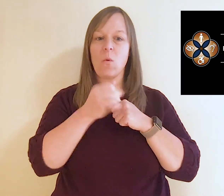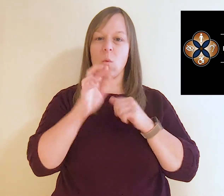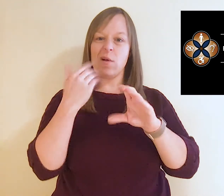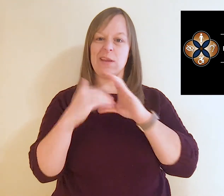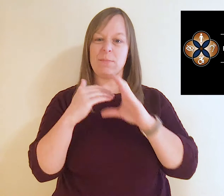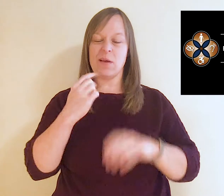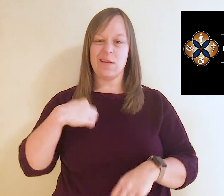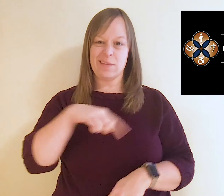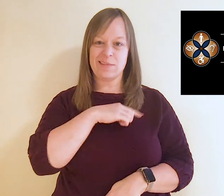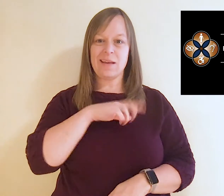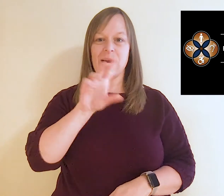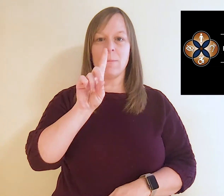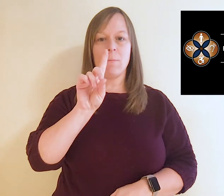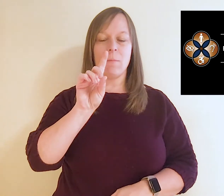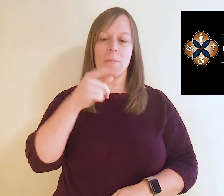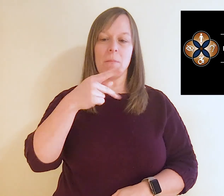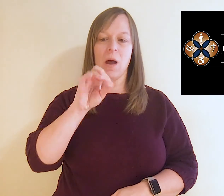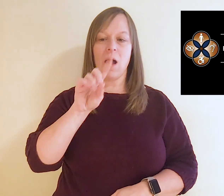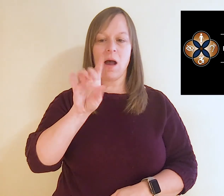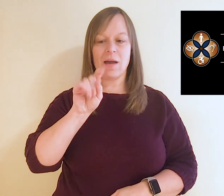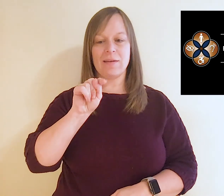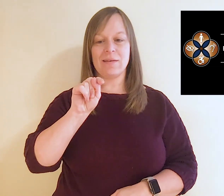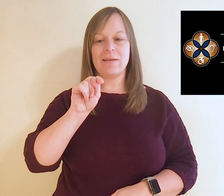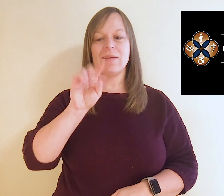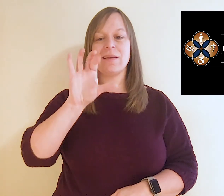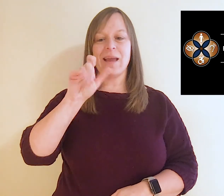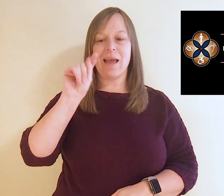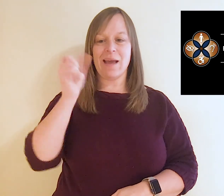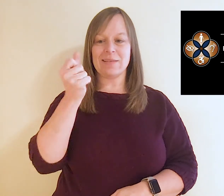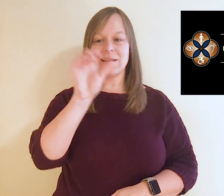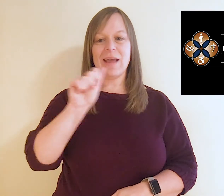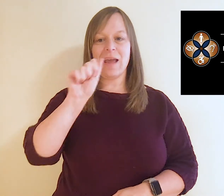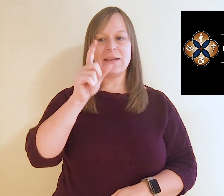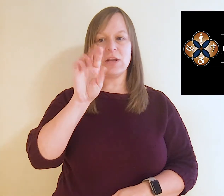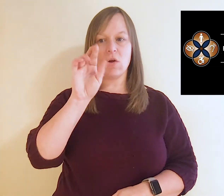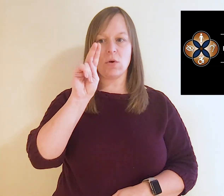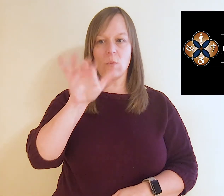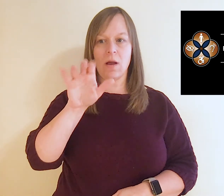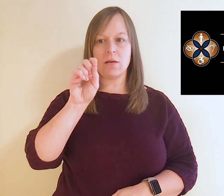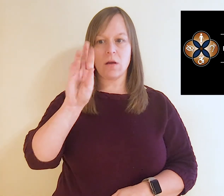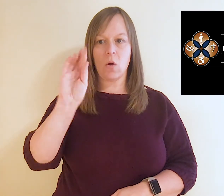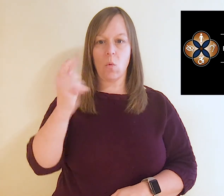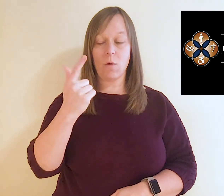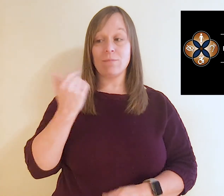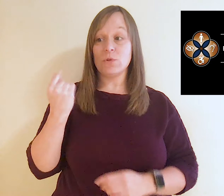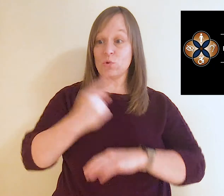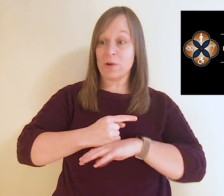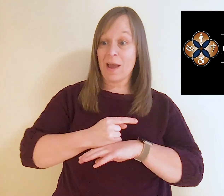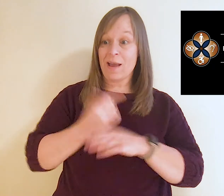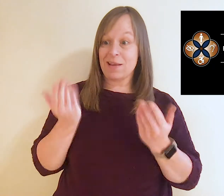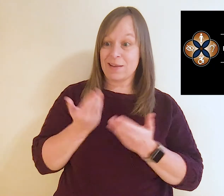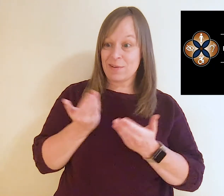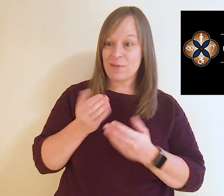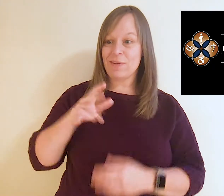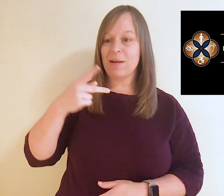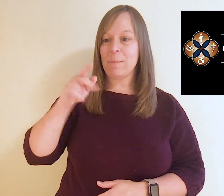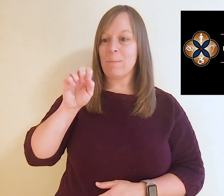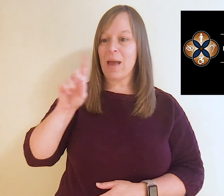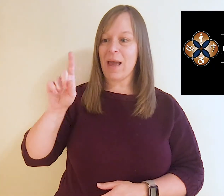below or email us at podcast at drny.org. Today, we welcome Michelle Walton, DRNY PAD